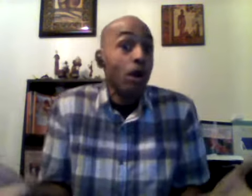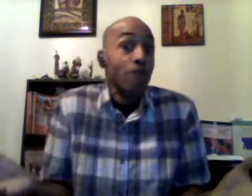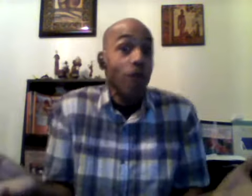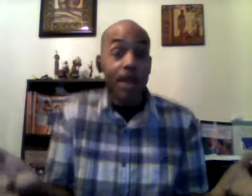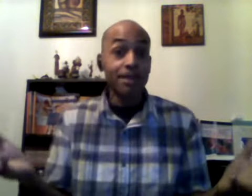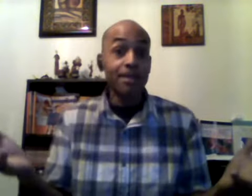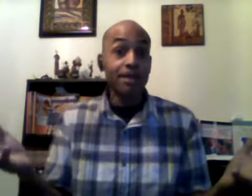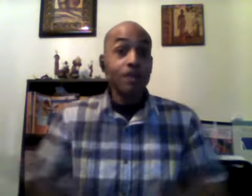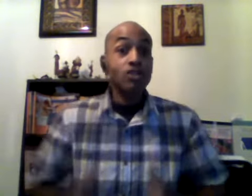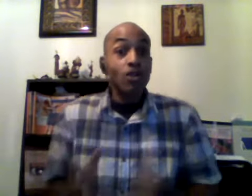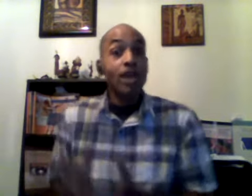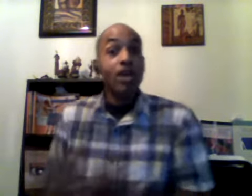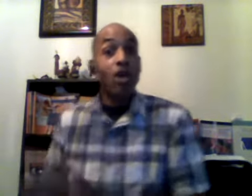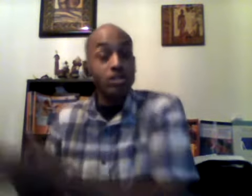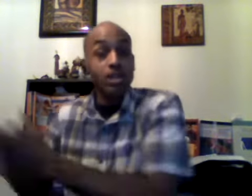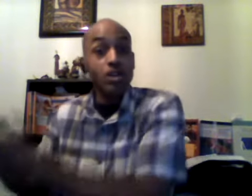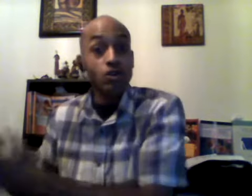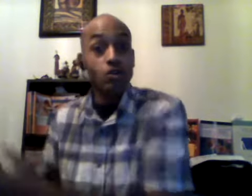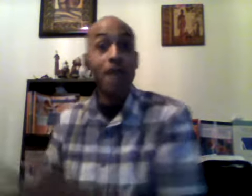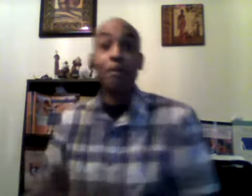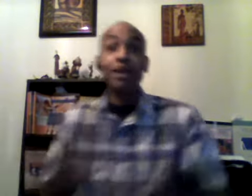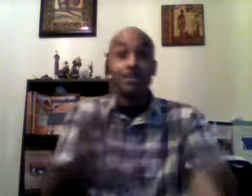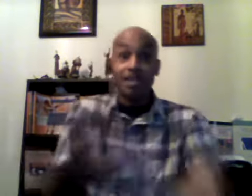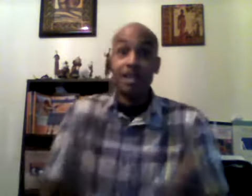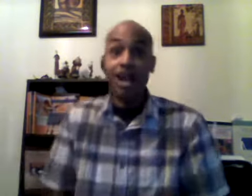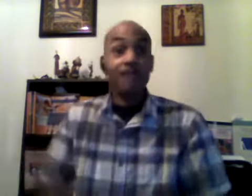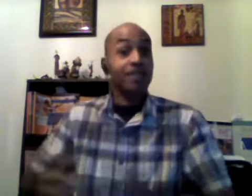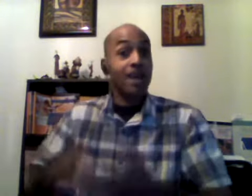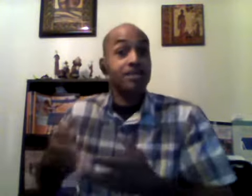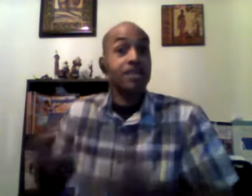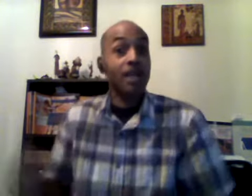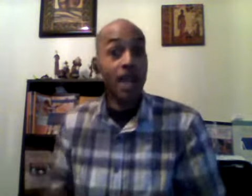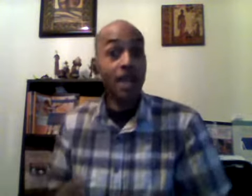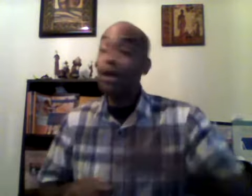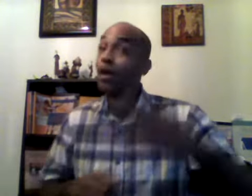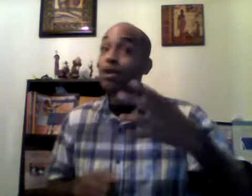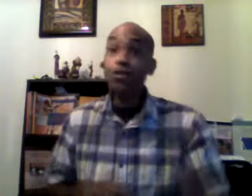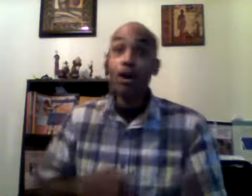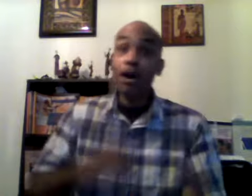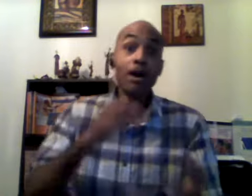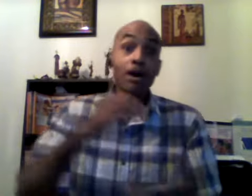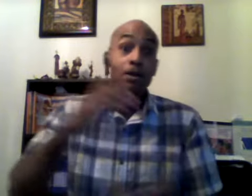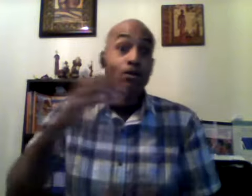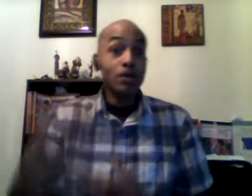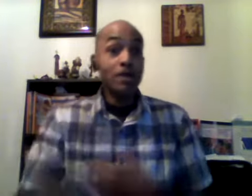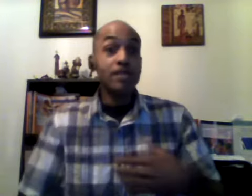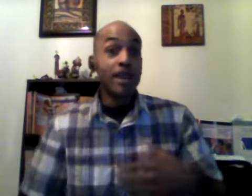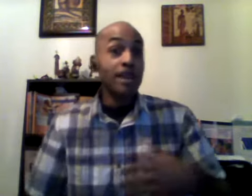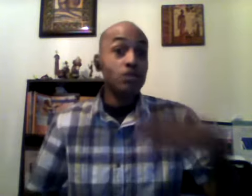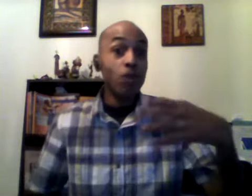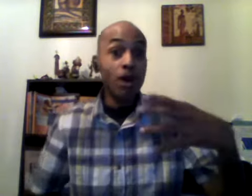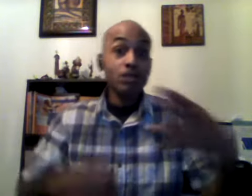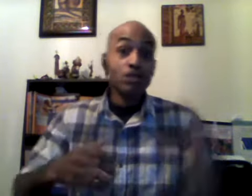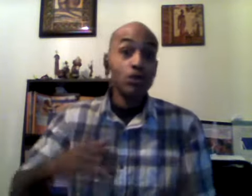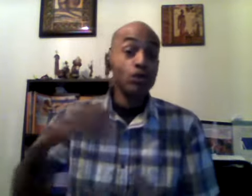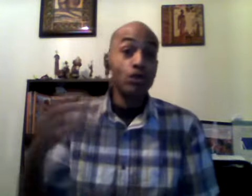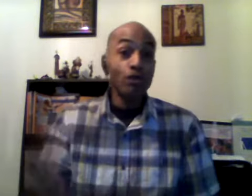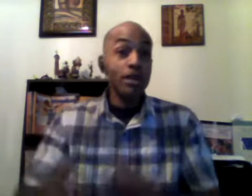overweight so they go to lose weight because their doctor has said hey you are you in stage one two three